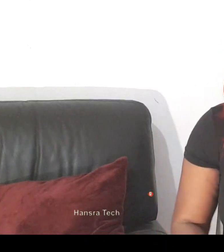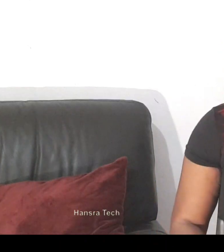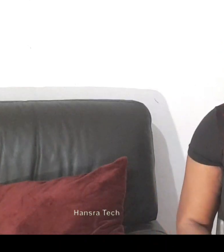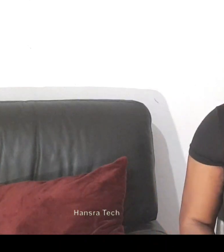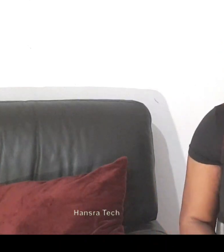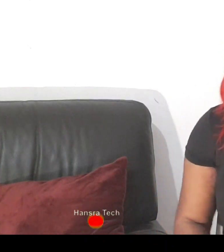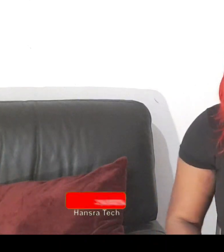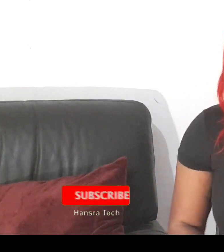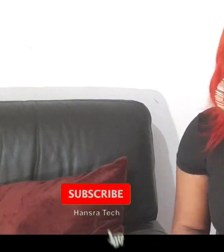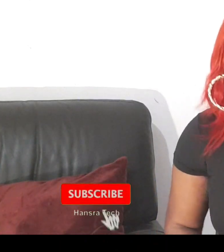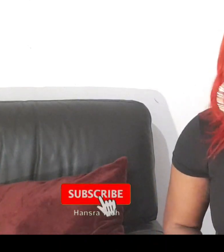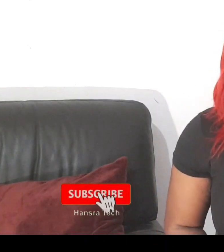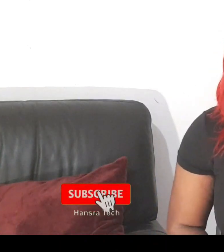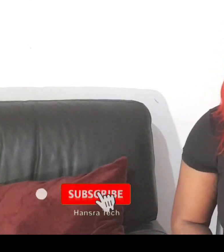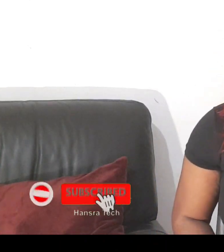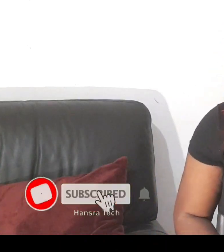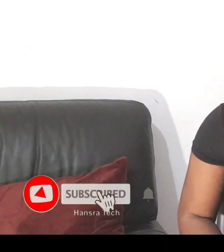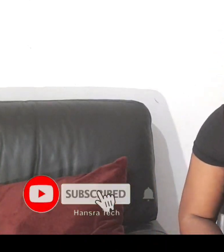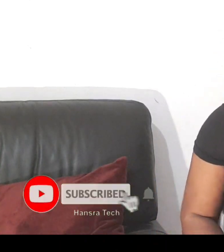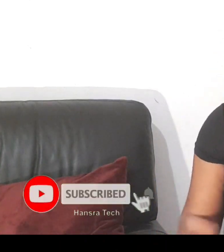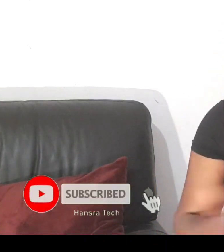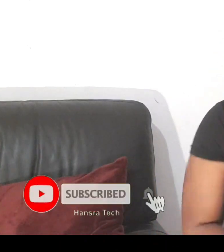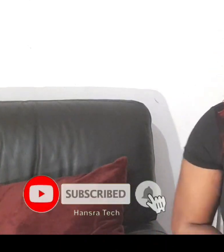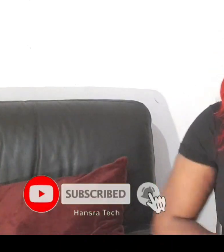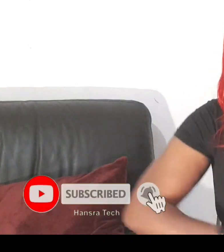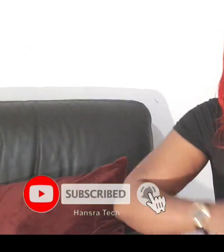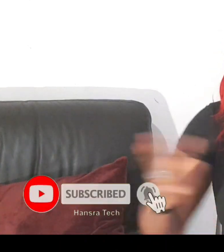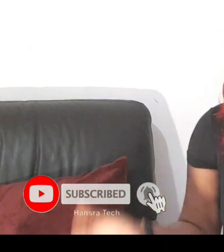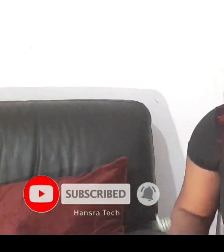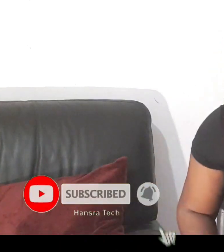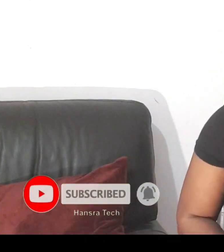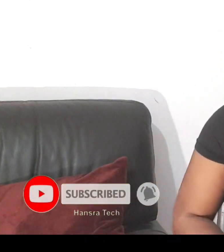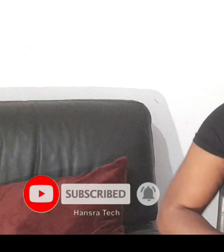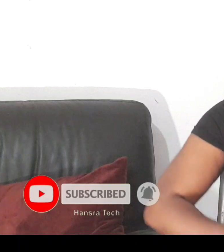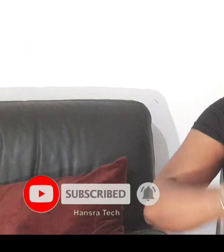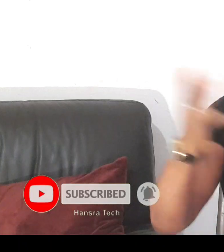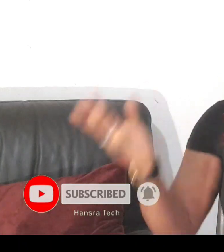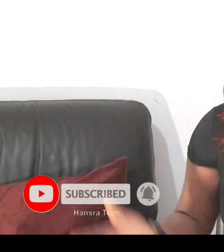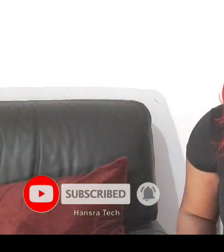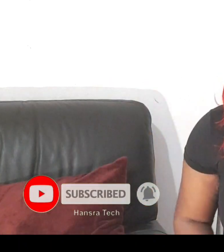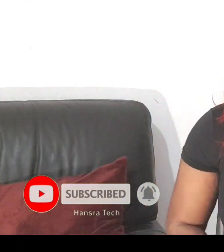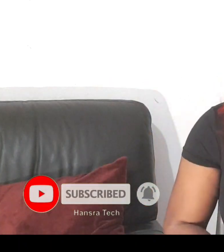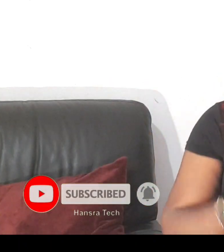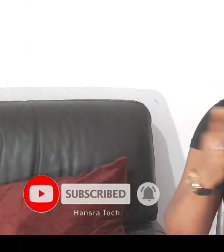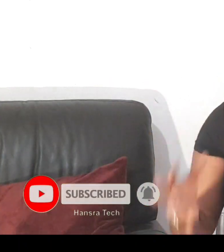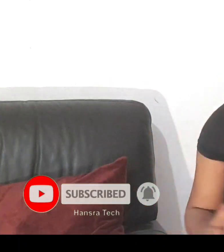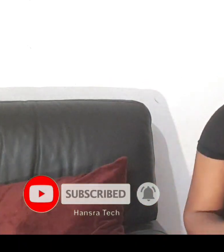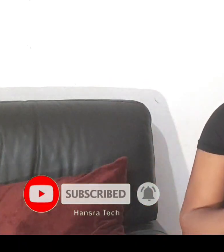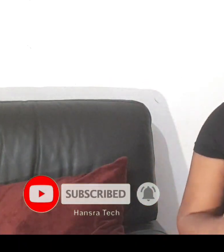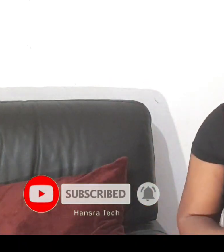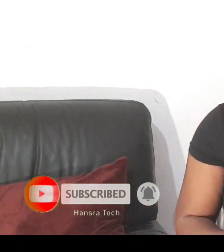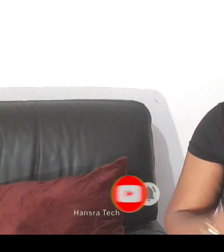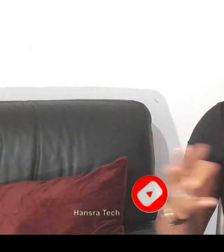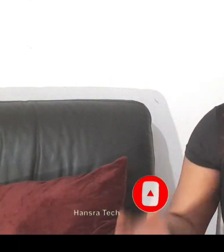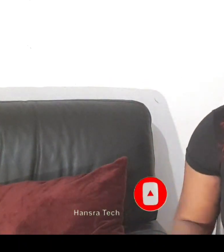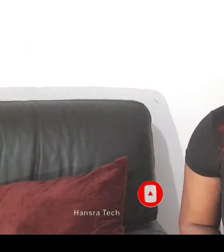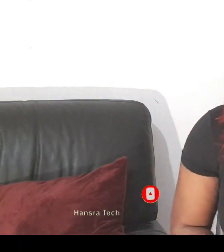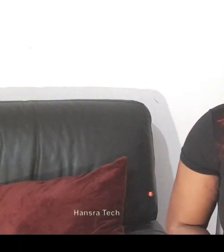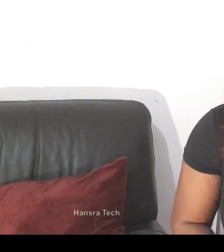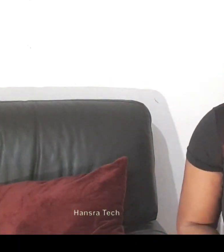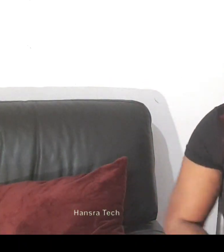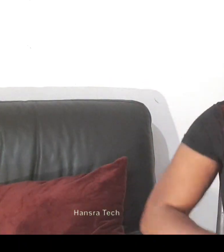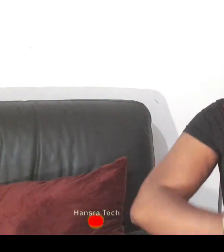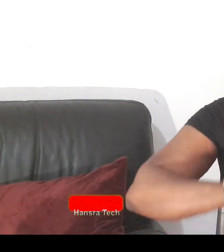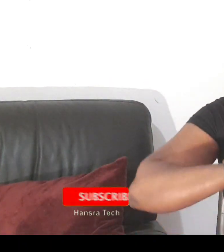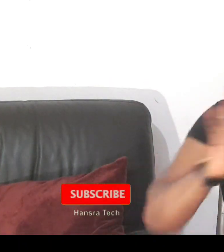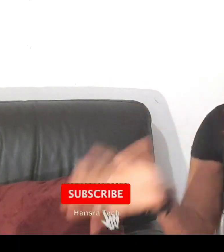like i'm telling you guys should go on market okay so guys if you know you have not subscribed to my channel kindly do as you do may god in heaven bless